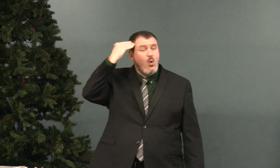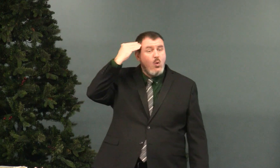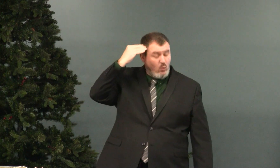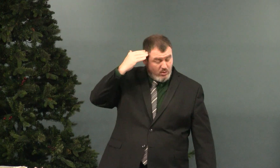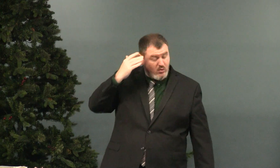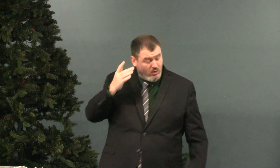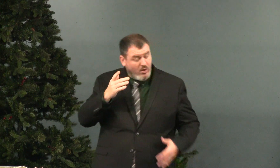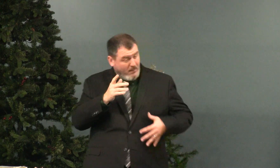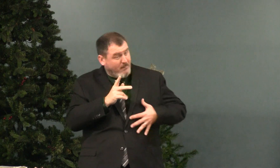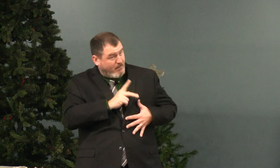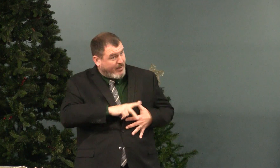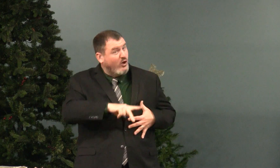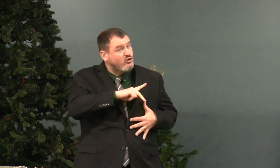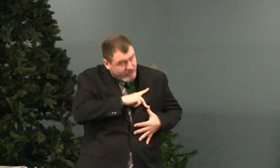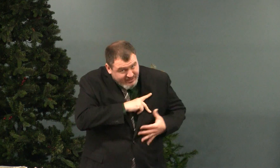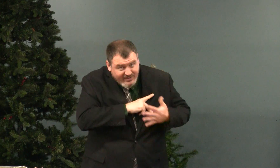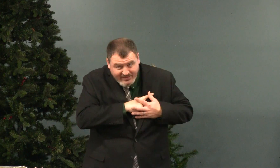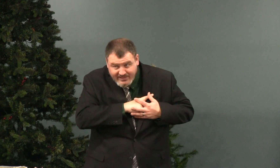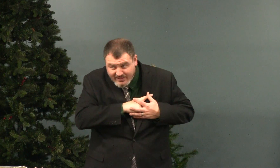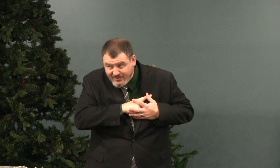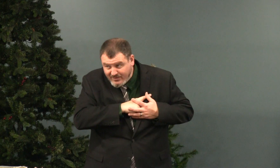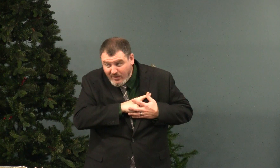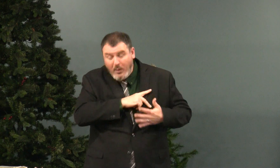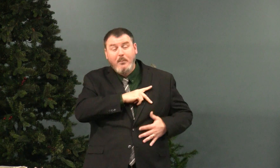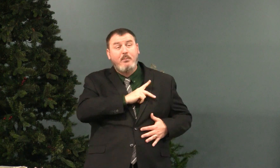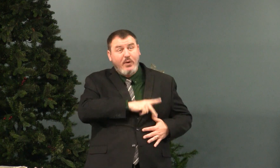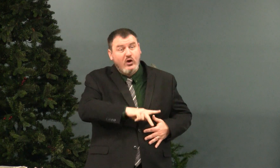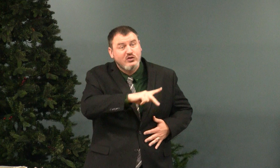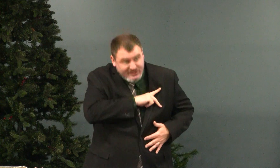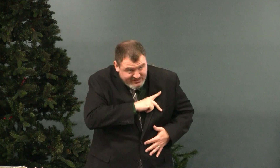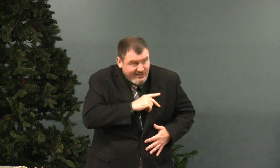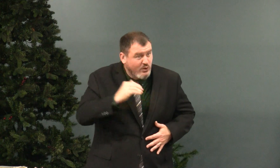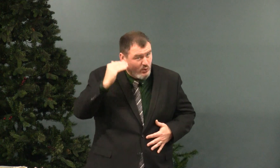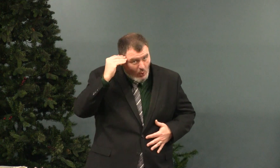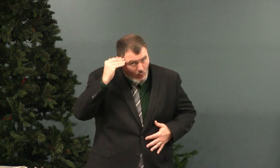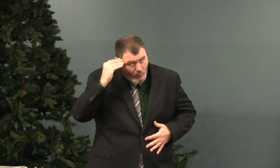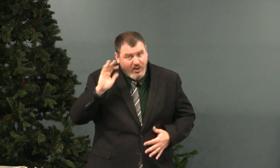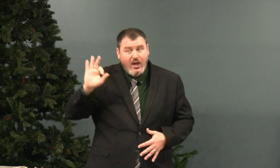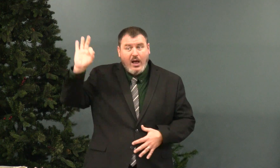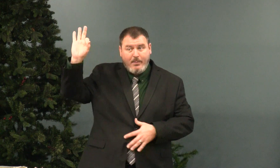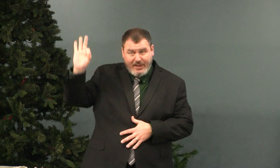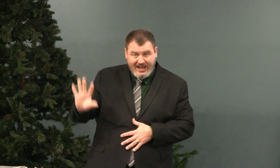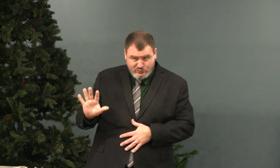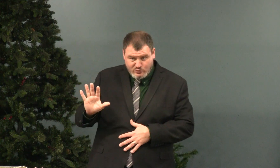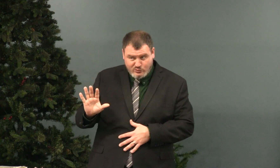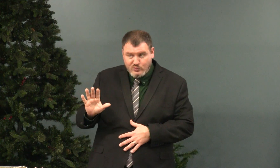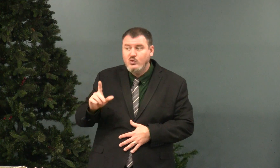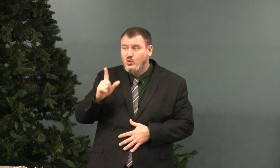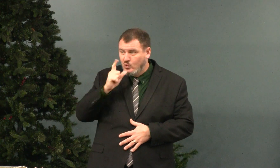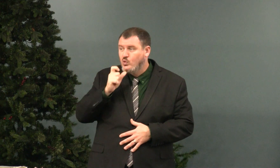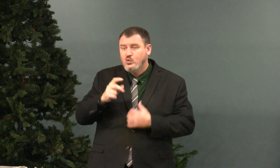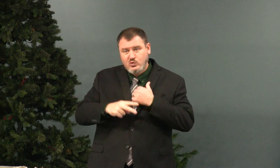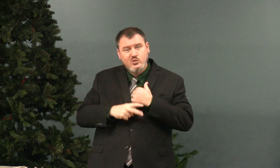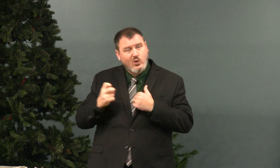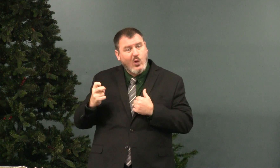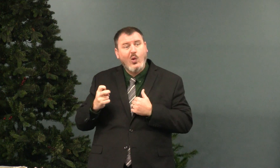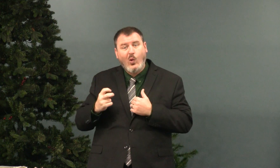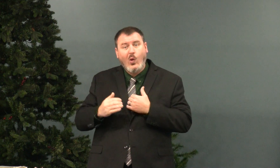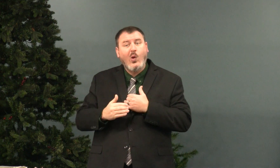And I know, personally, I personally know a pastor who stole